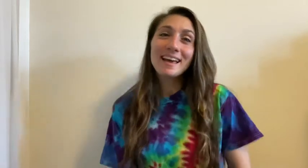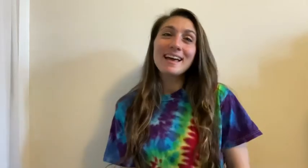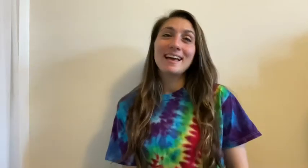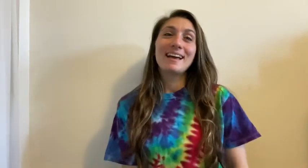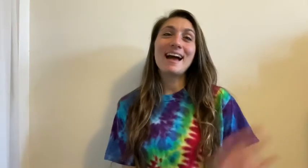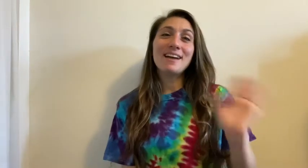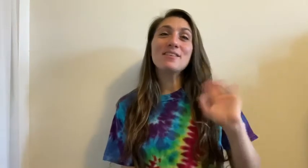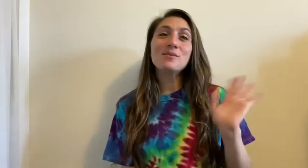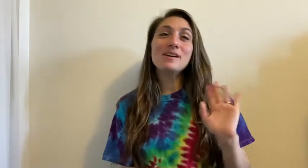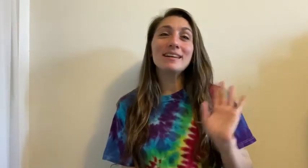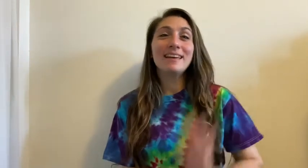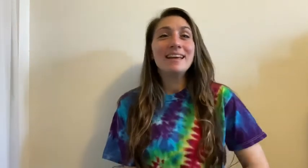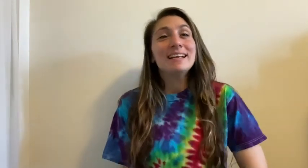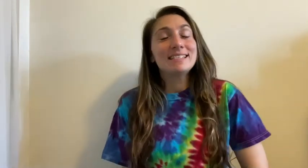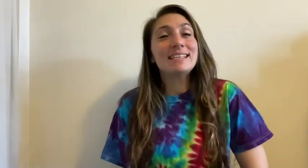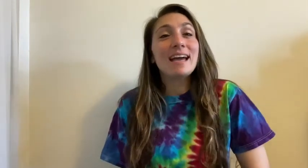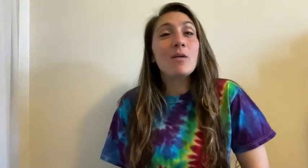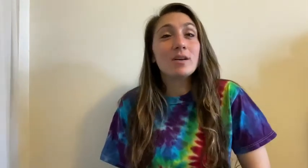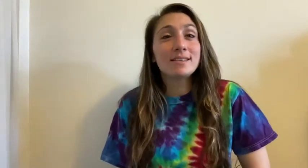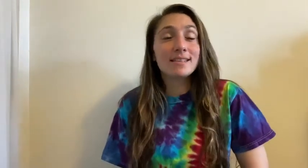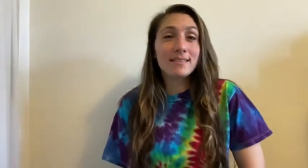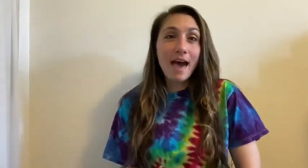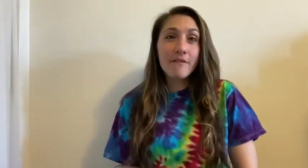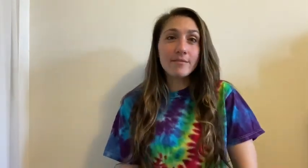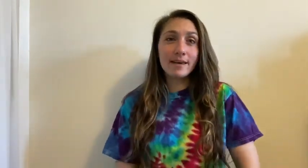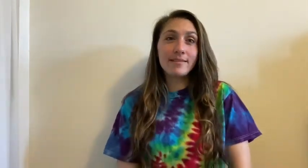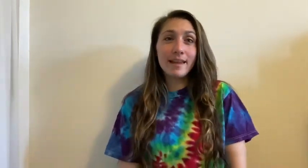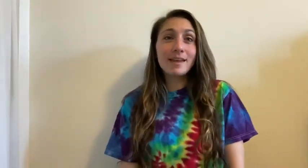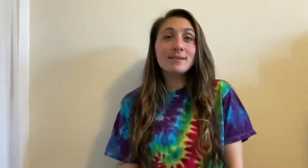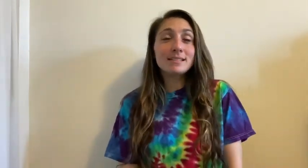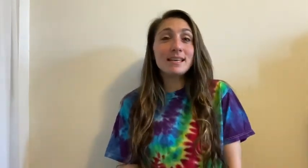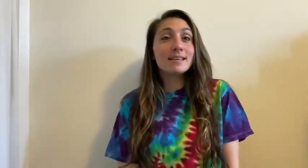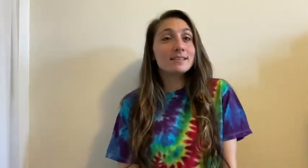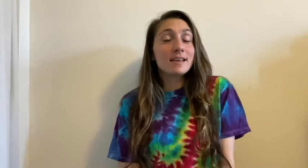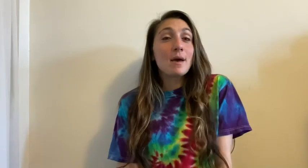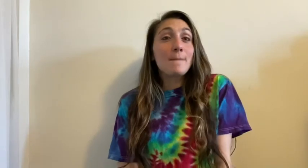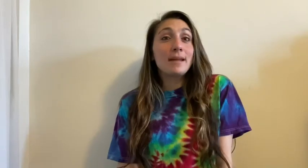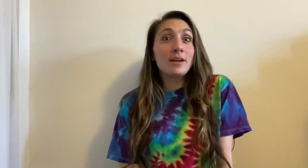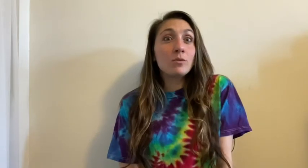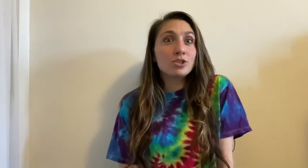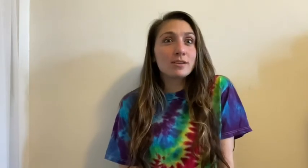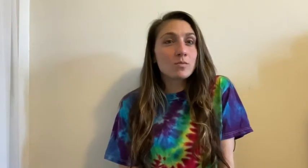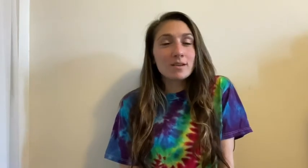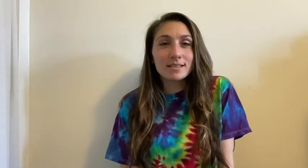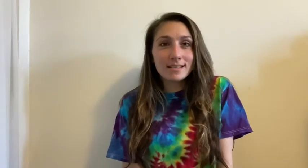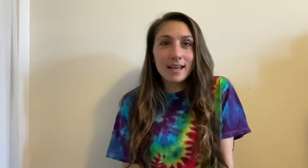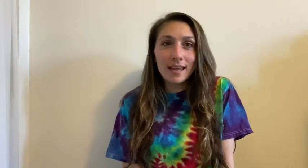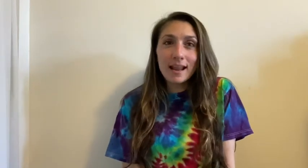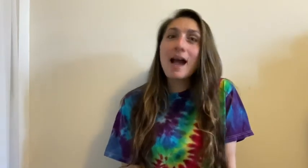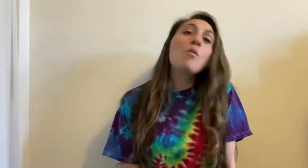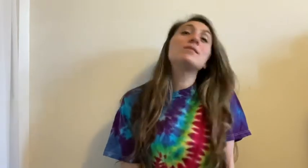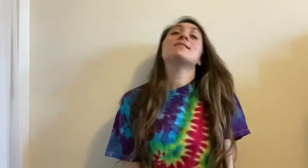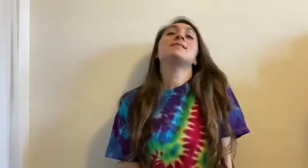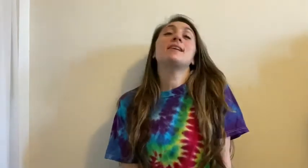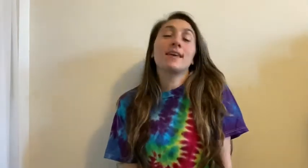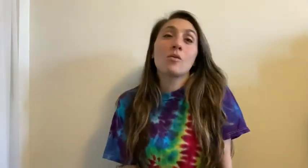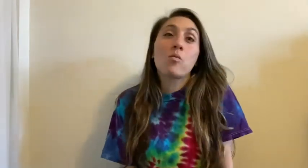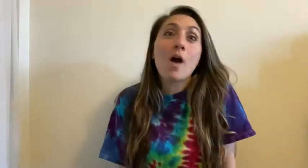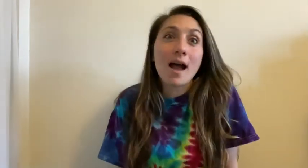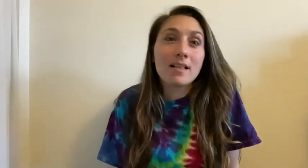Hi everyone! Today I want to sing the alphabet, the ABCs. But I don't just want to sing it, I want to sing it while I